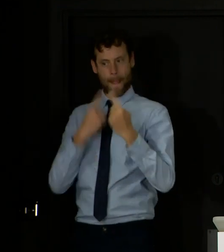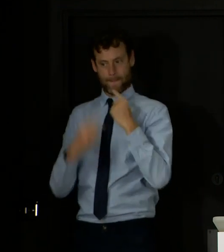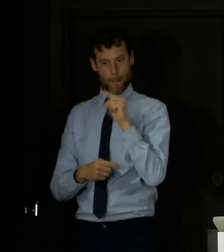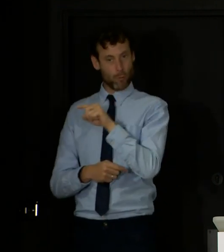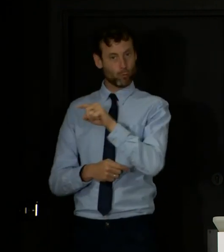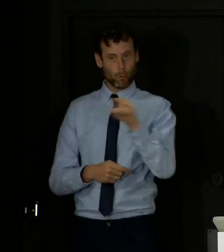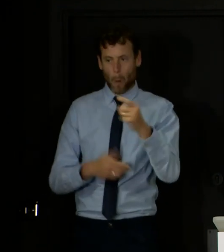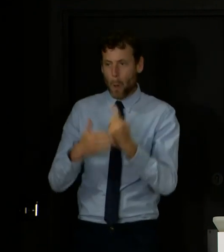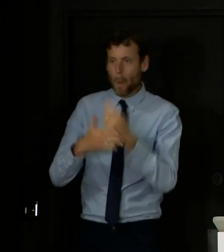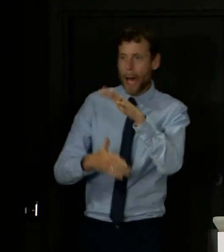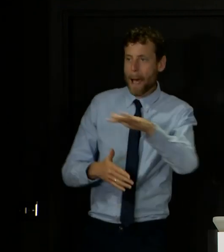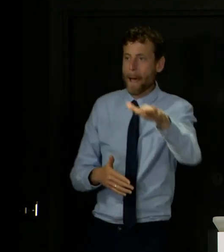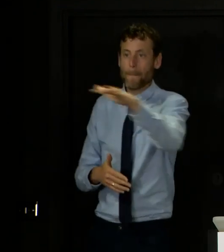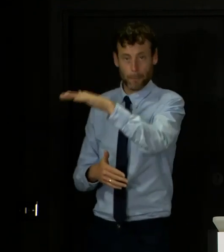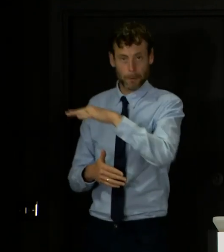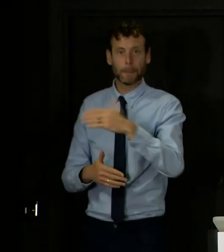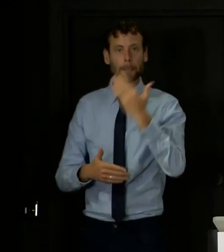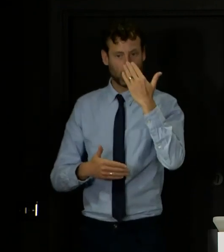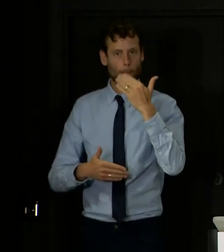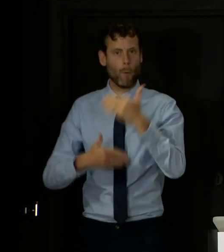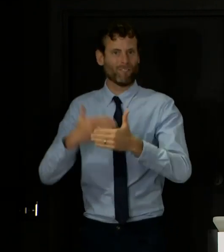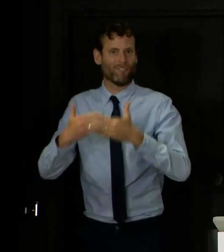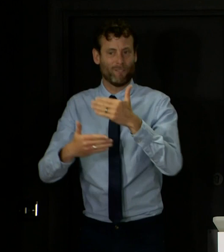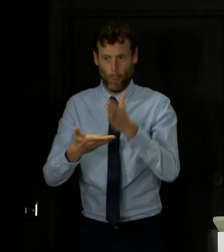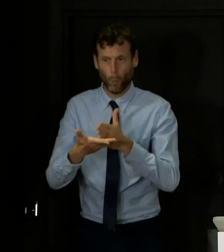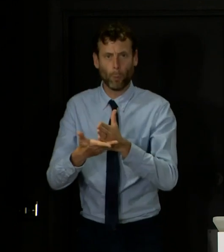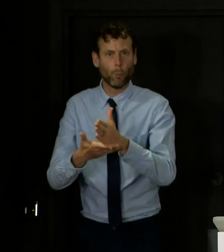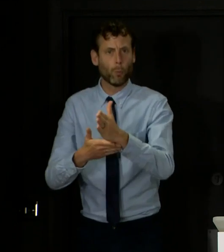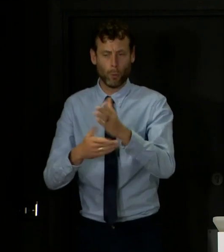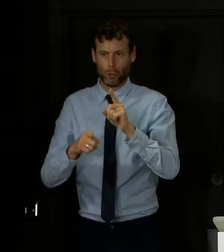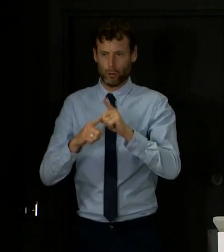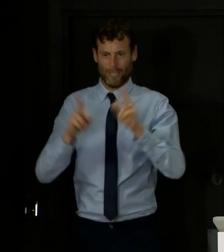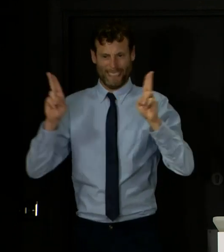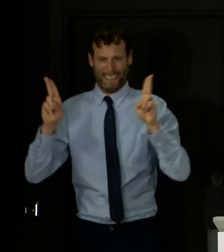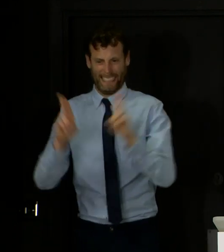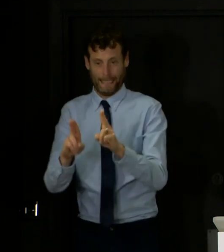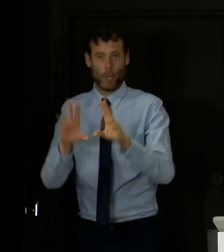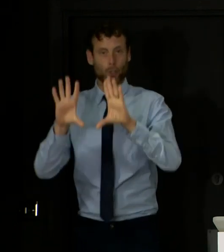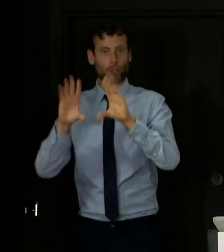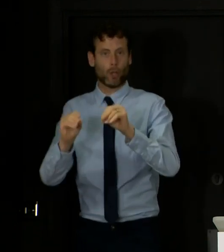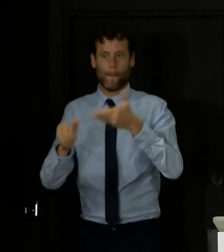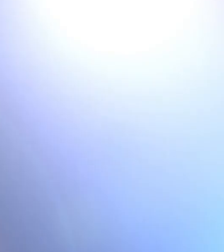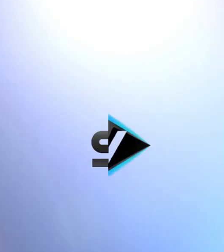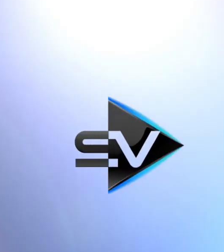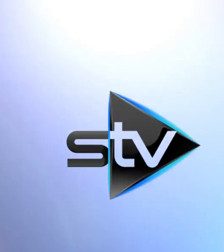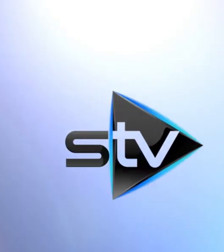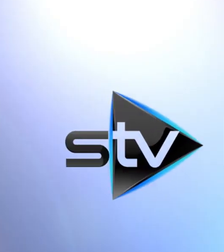we are making very real progress in combating and suppressing the virus in Scotland.